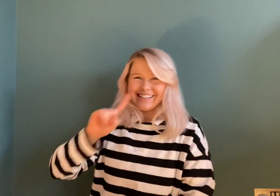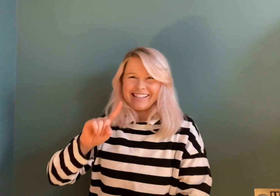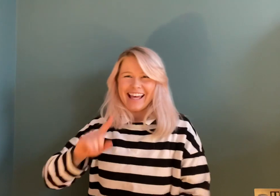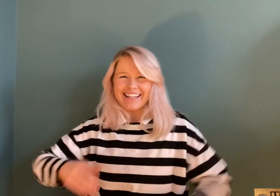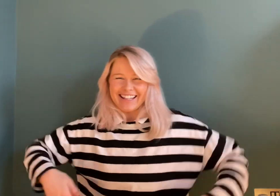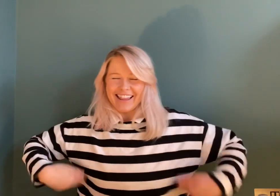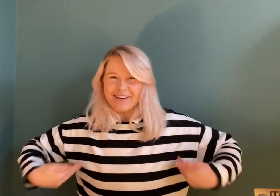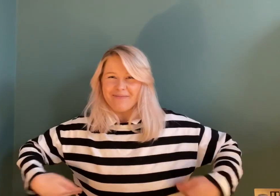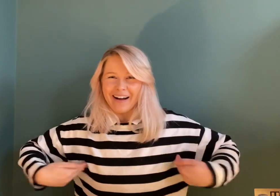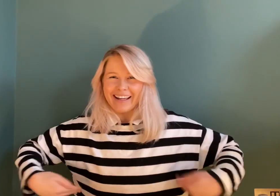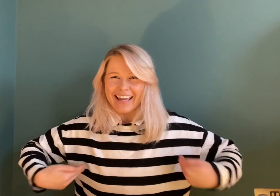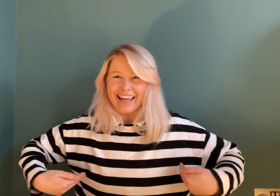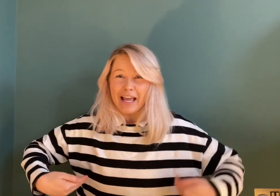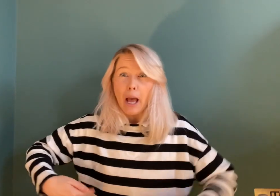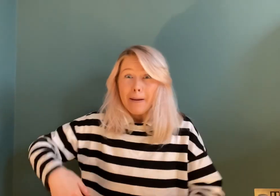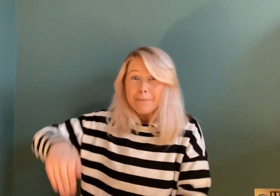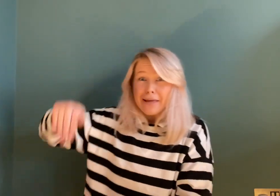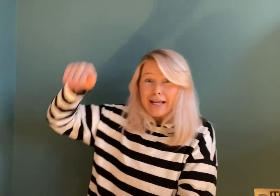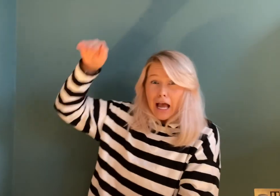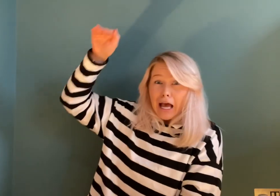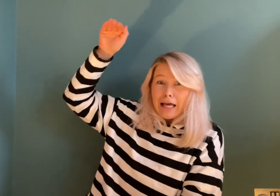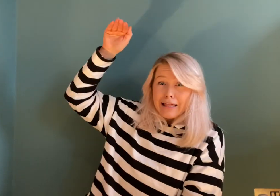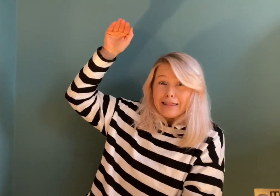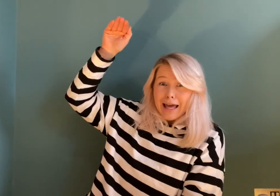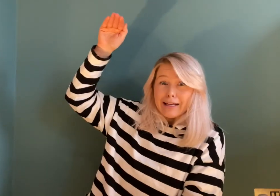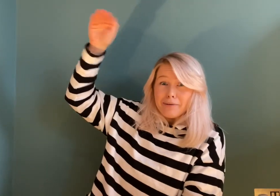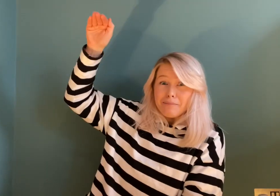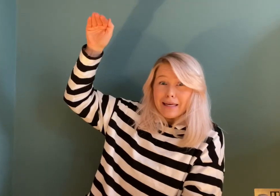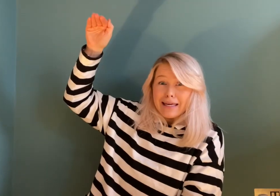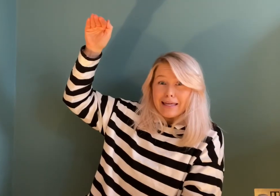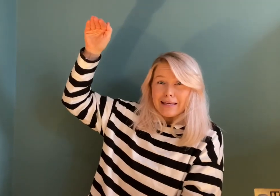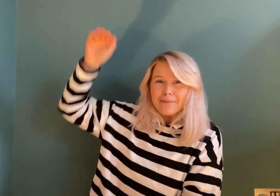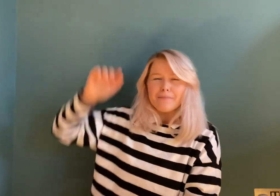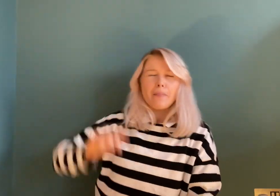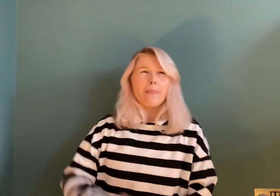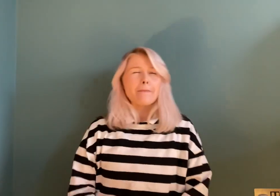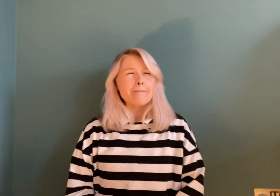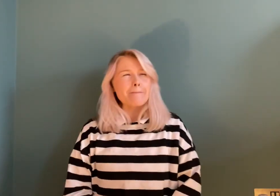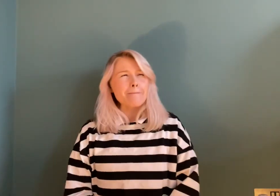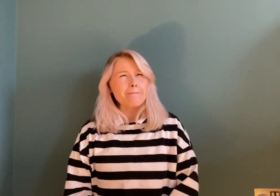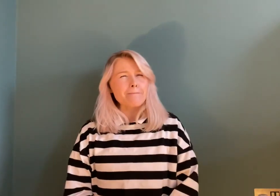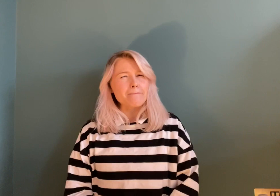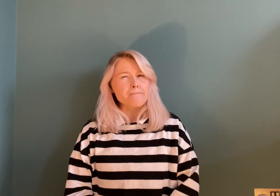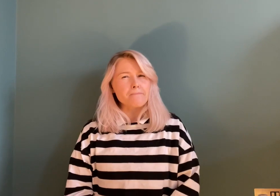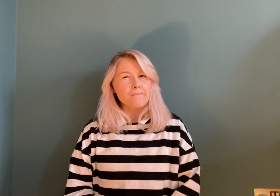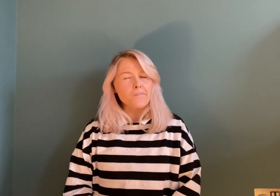said the monkey. Bigger than me, bigger